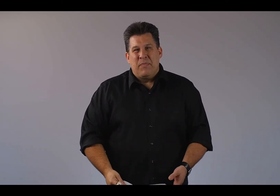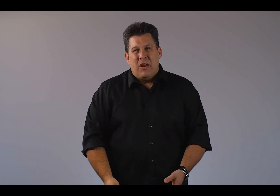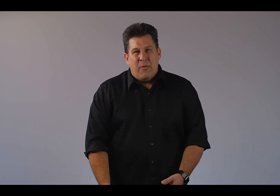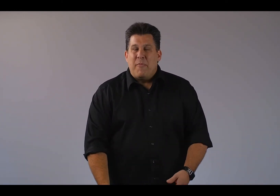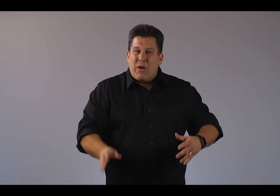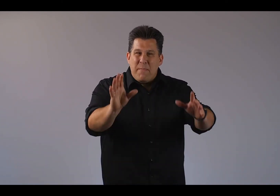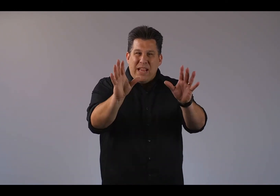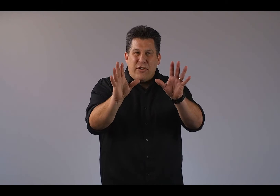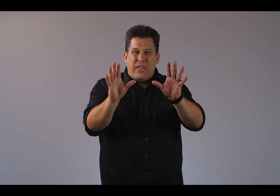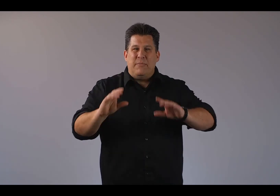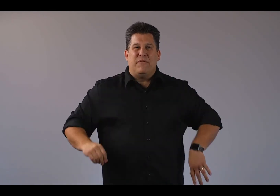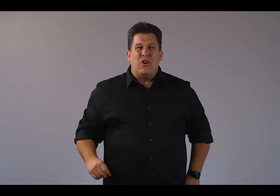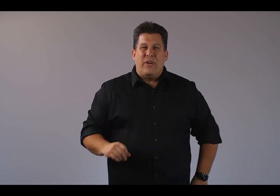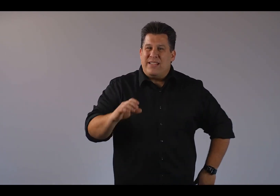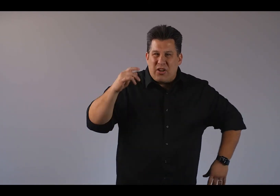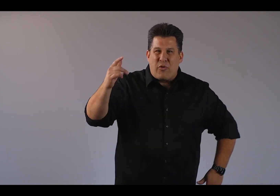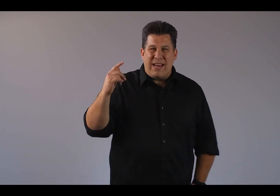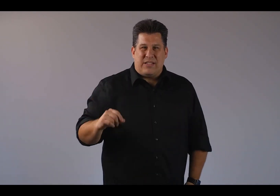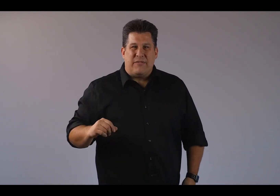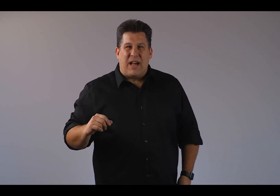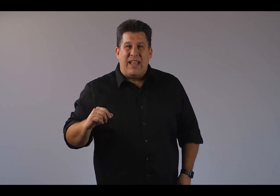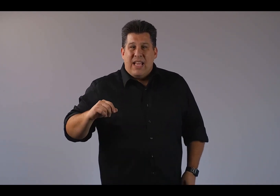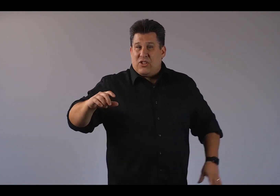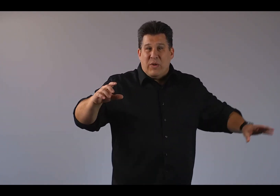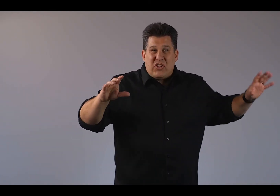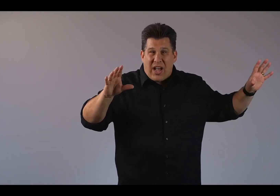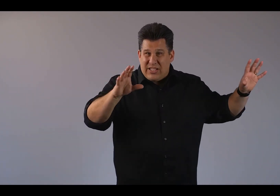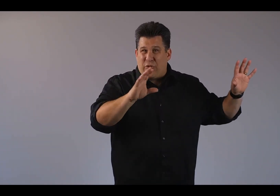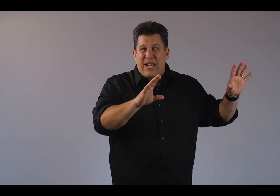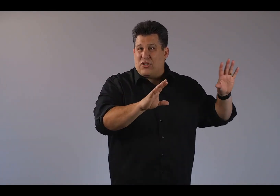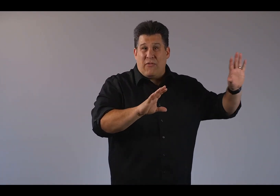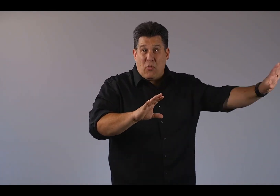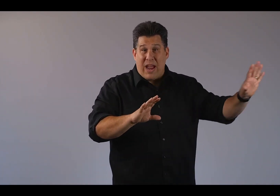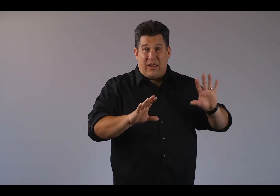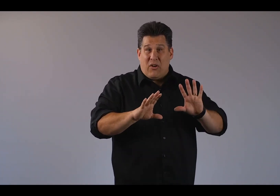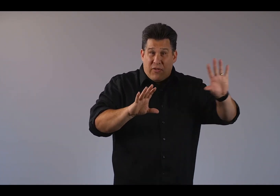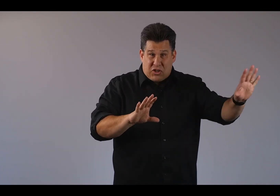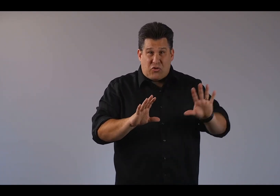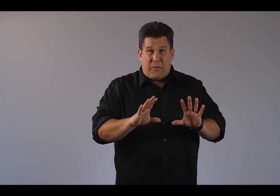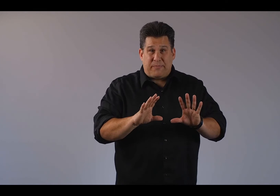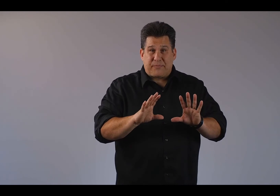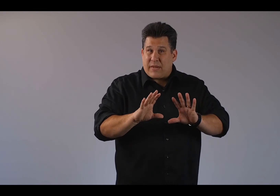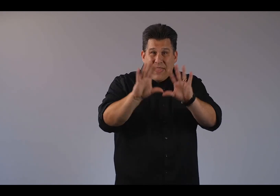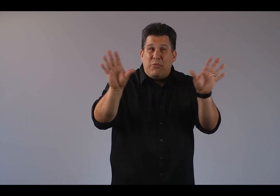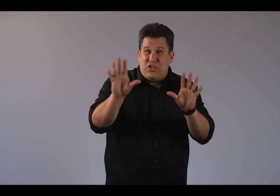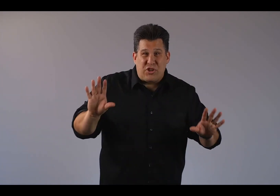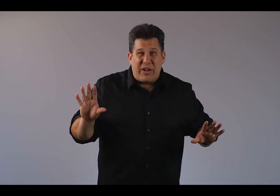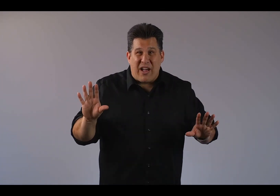Remember, one of the major themes of Jonah is the greatness of God. And so we saw his greatness over the whale and over the storm. That was just showing off.